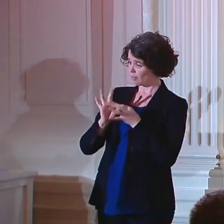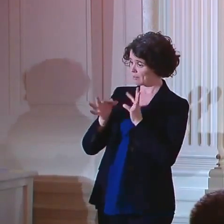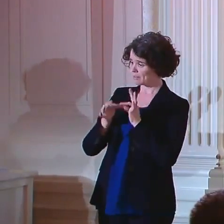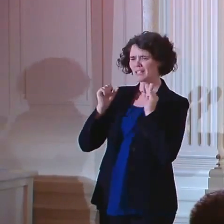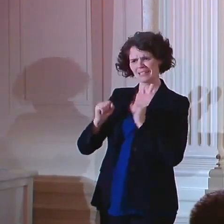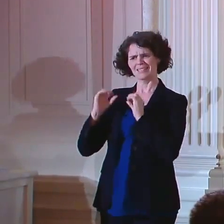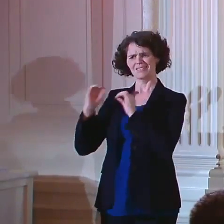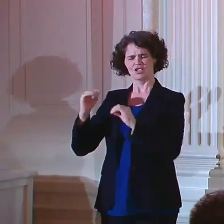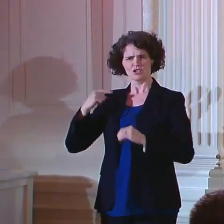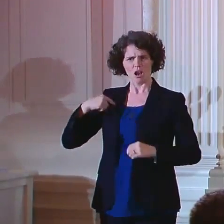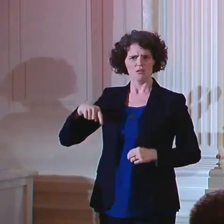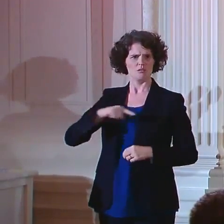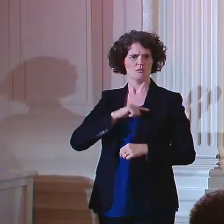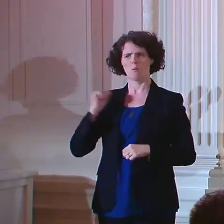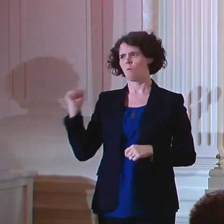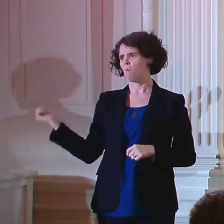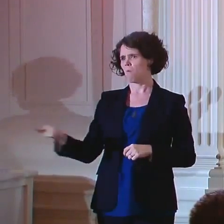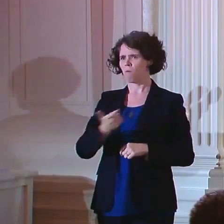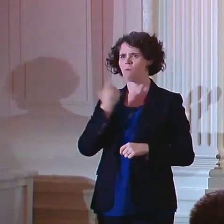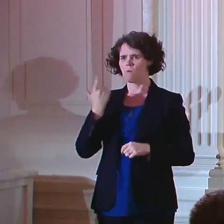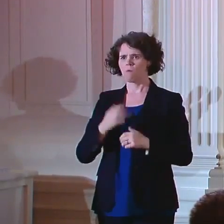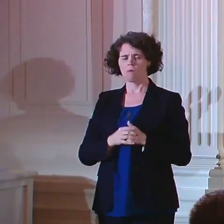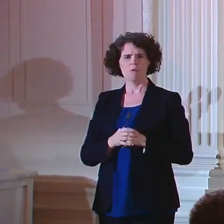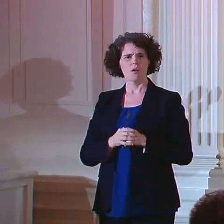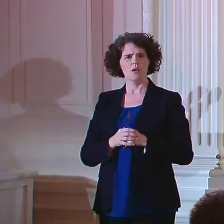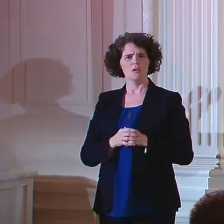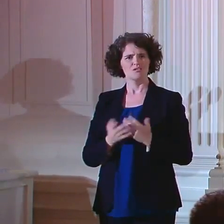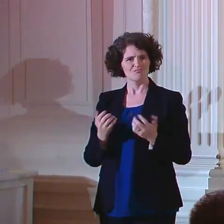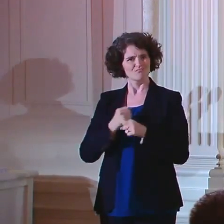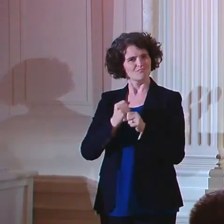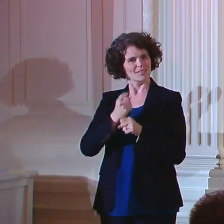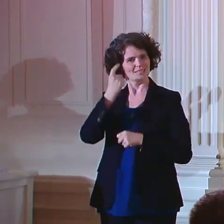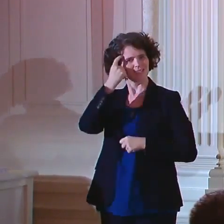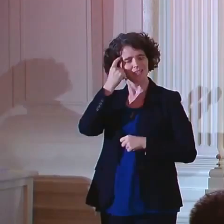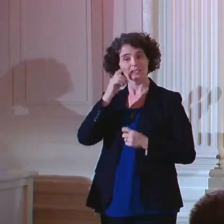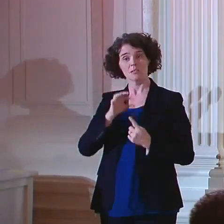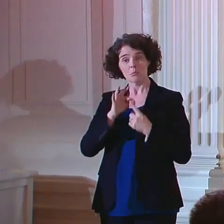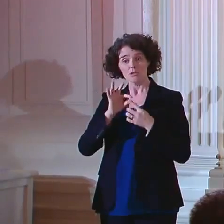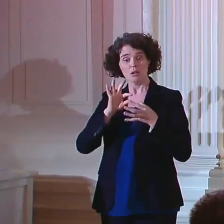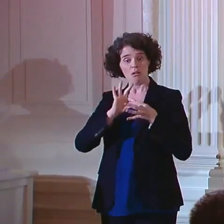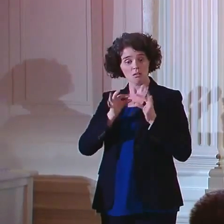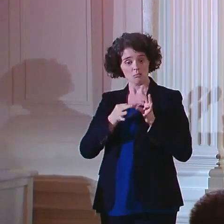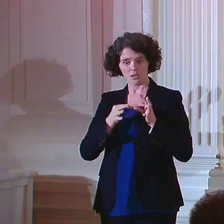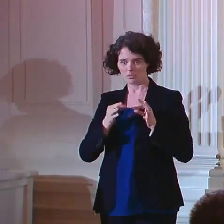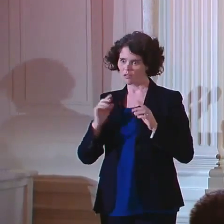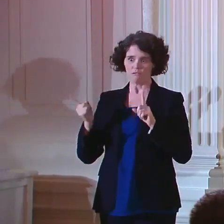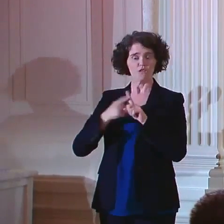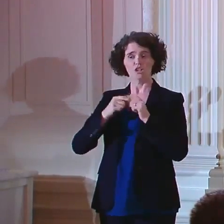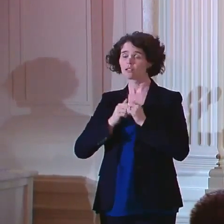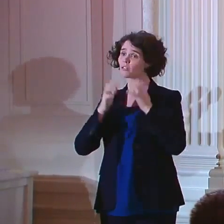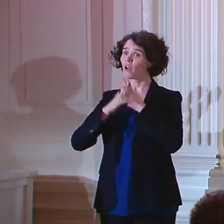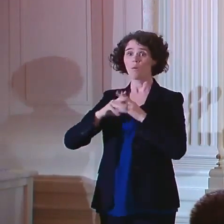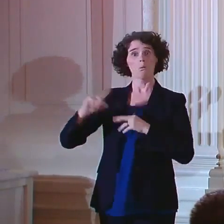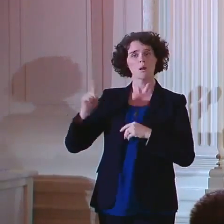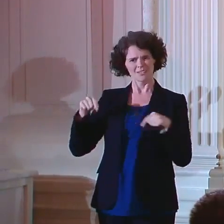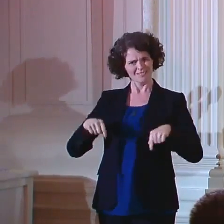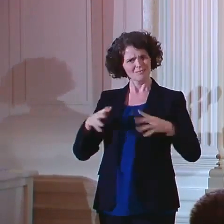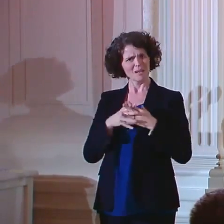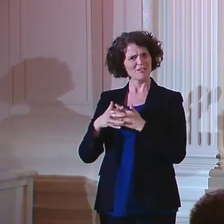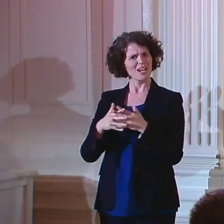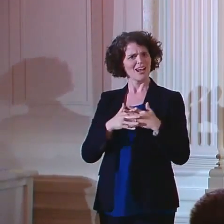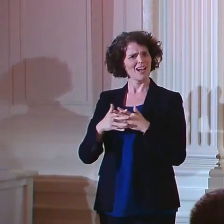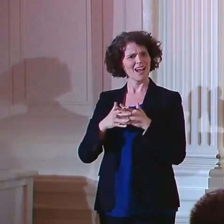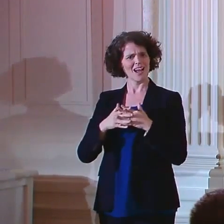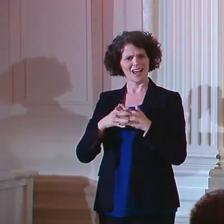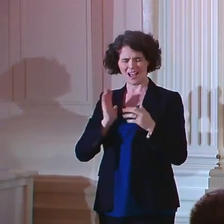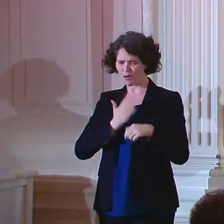can teach all of us. And so it makes a lot of sense that the Special Olympics began here in America, a nation founded on the